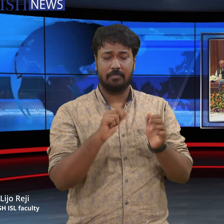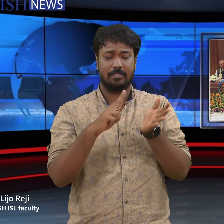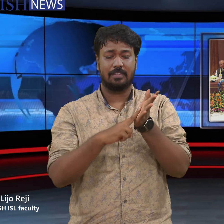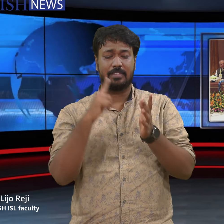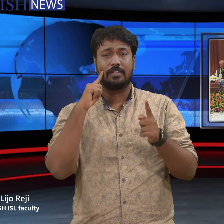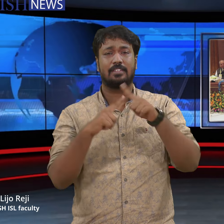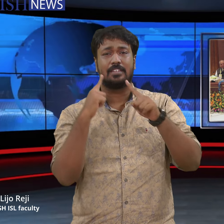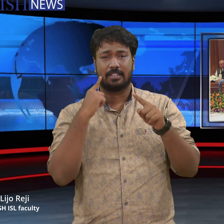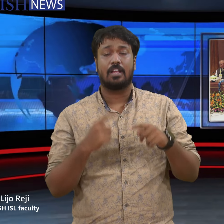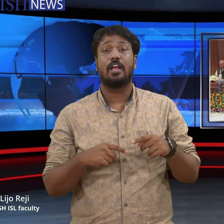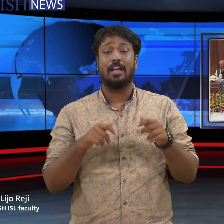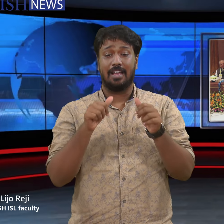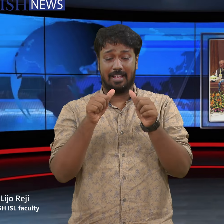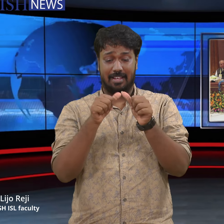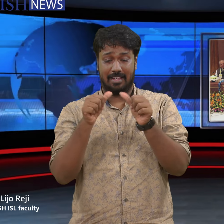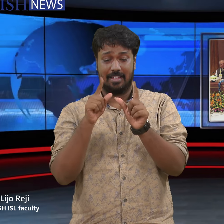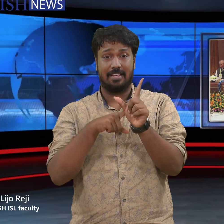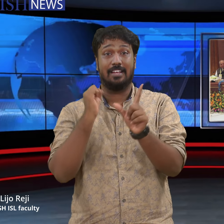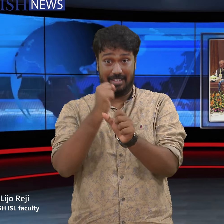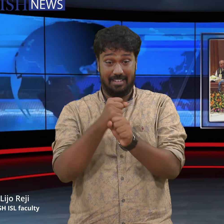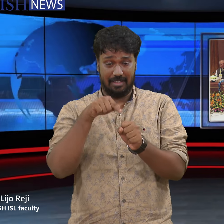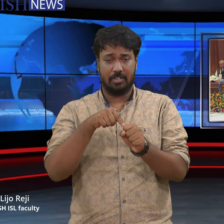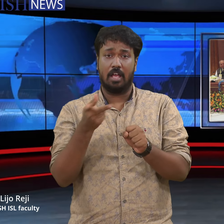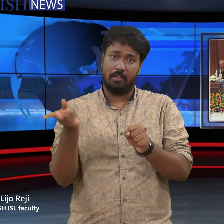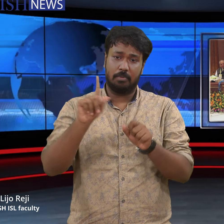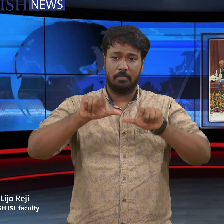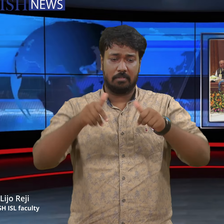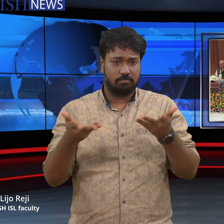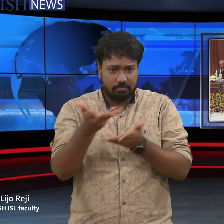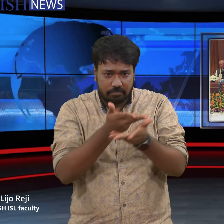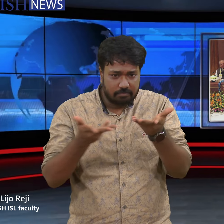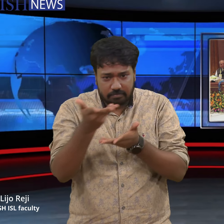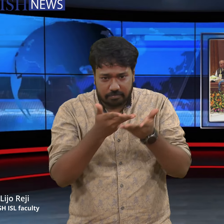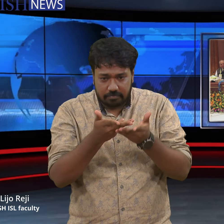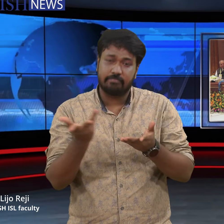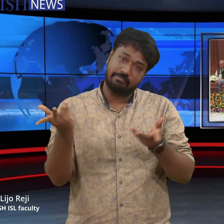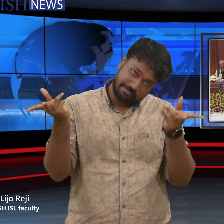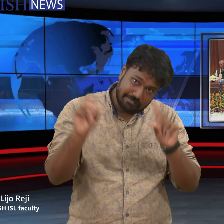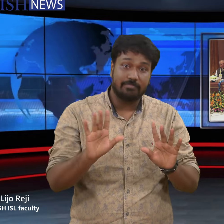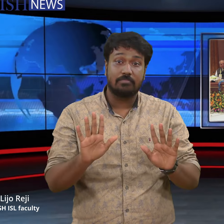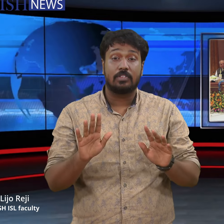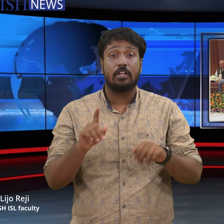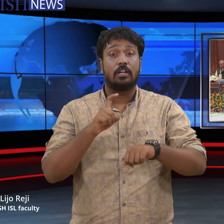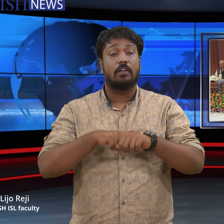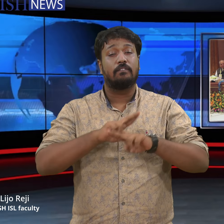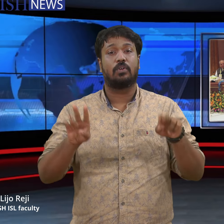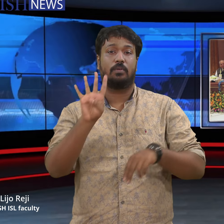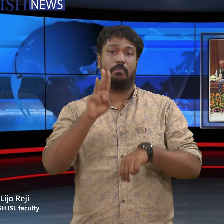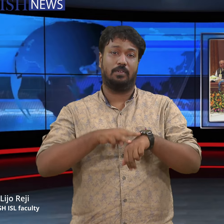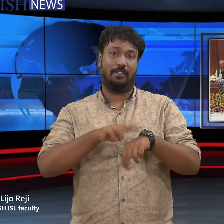union ministers, including from BJP allies, as either ex-officio members or special invitees. Prime Minister